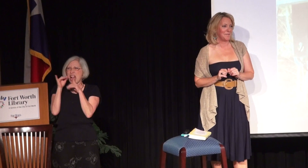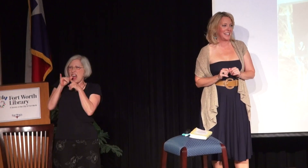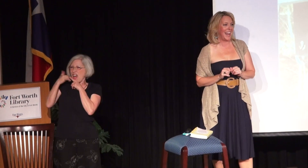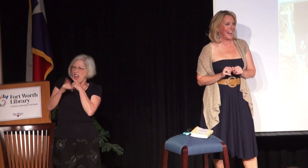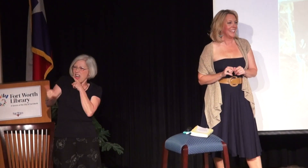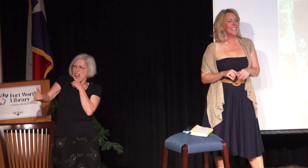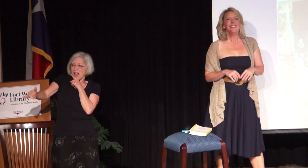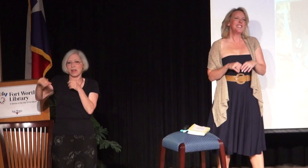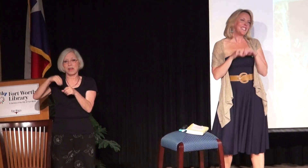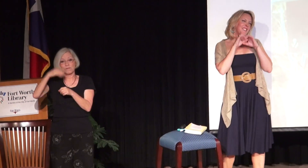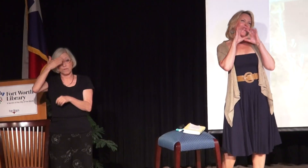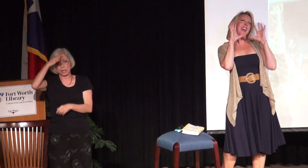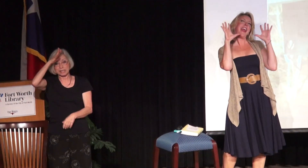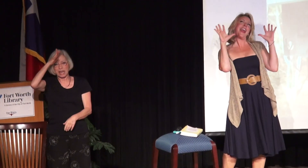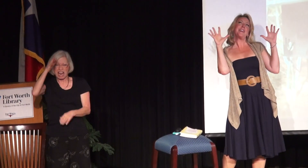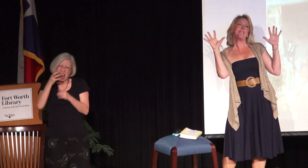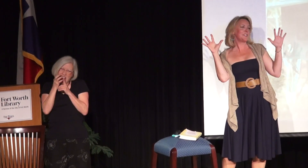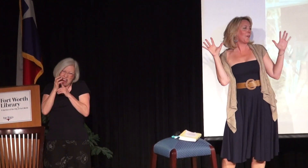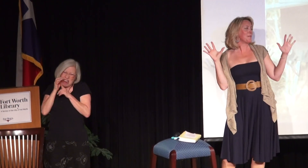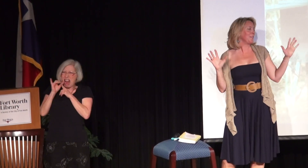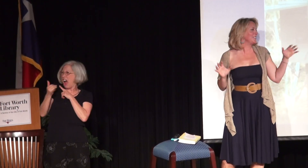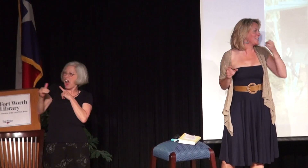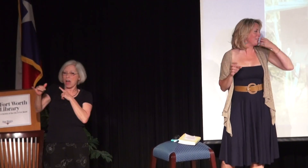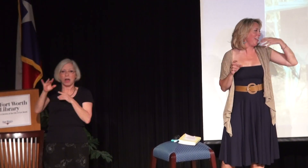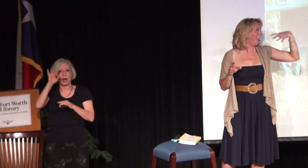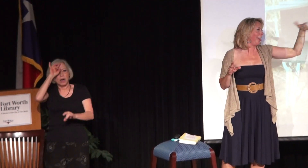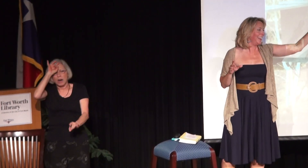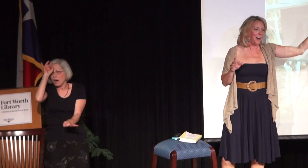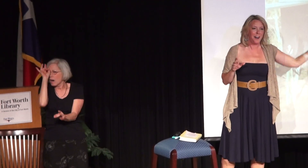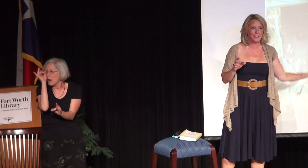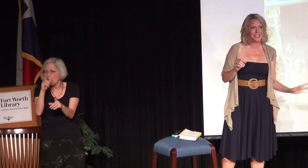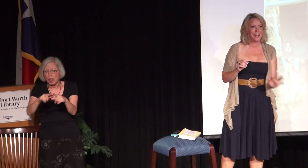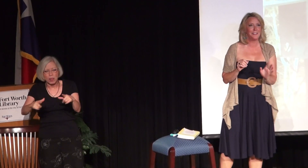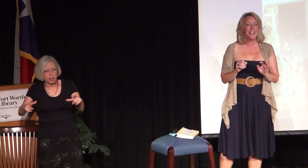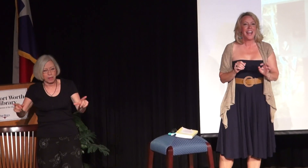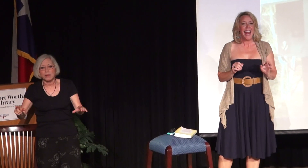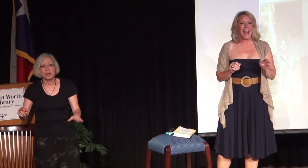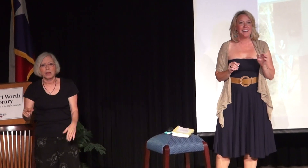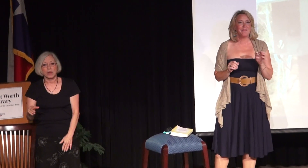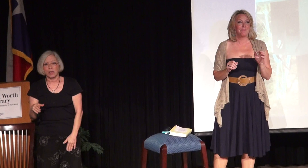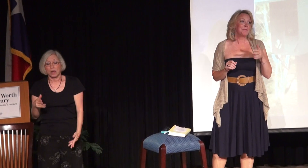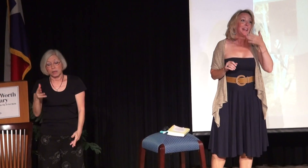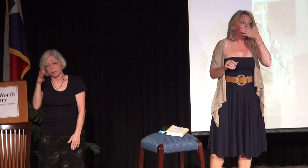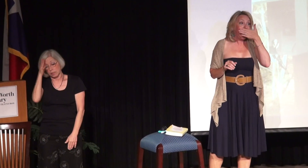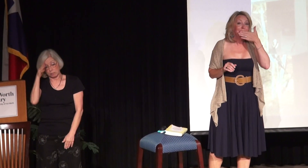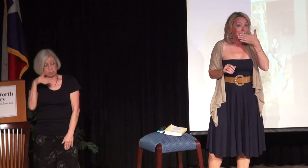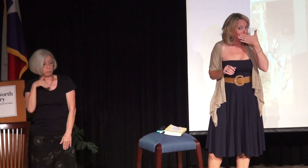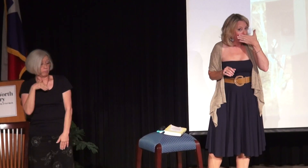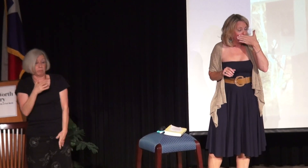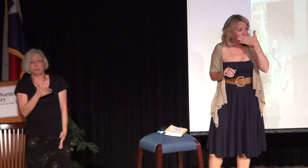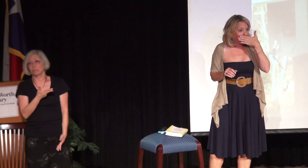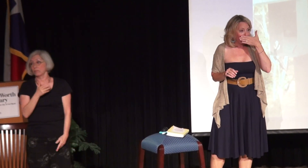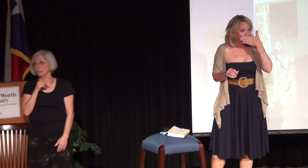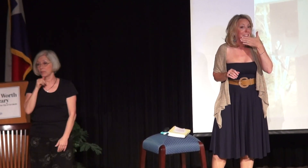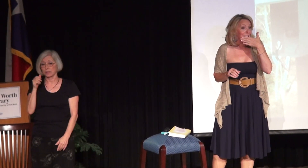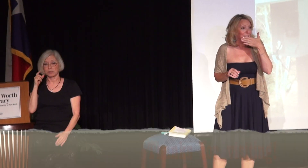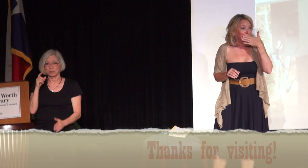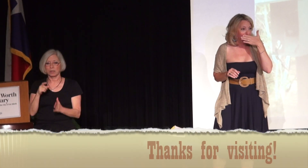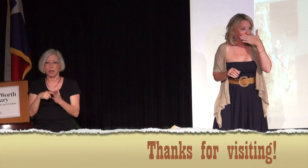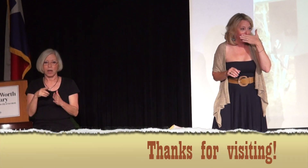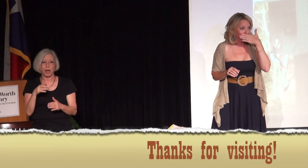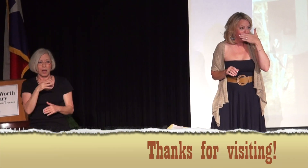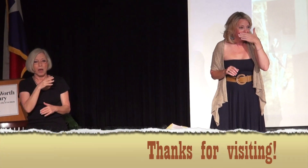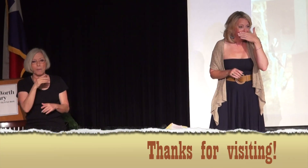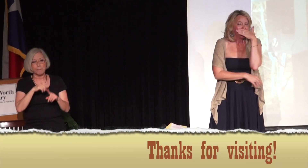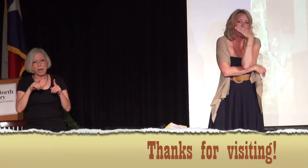lungs in front of my dad. Just scream these horrible, just awful stuff. But I had to cover my mouth because he